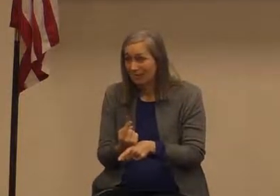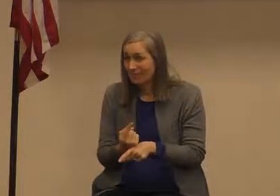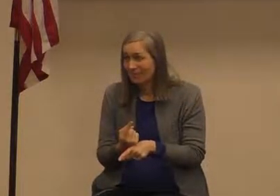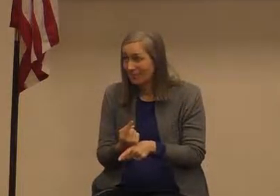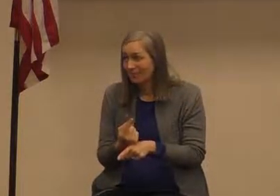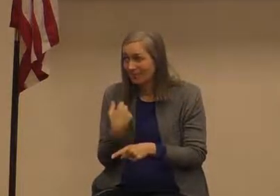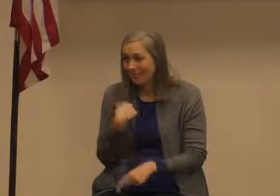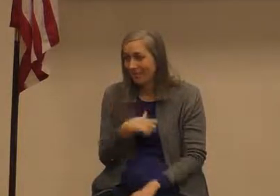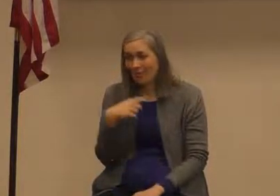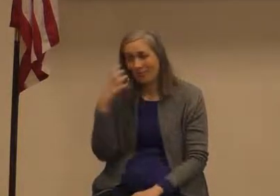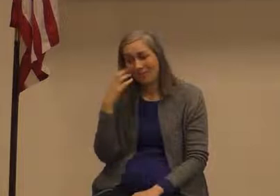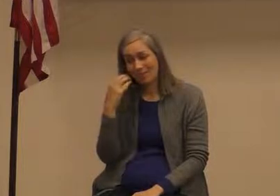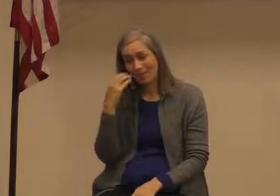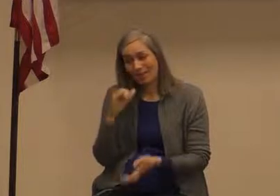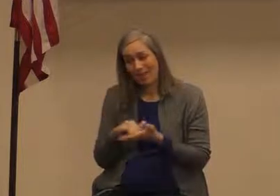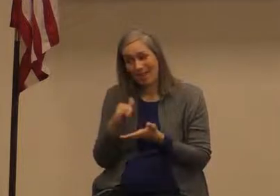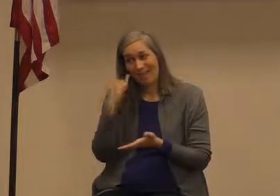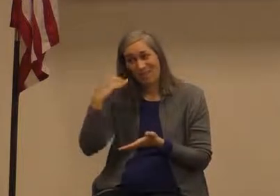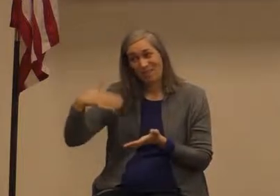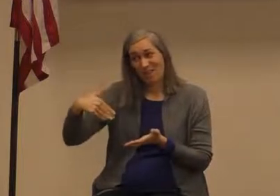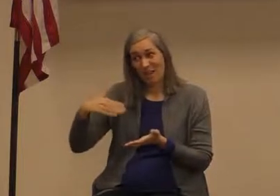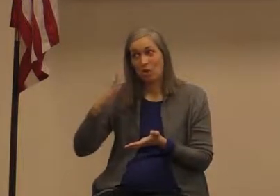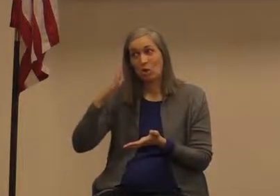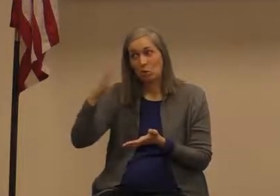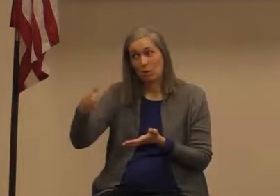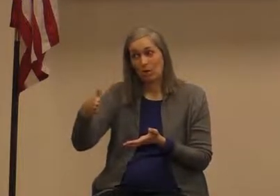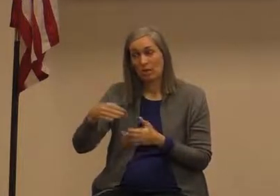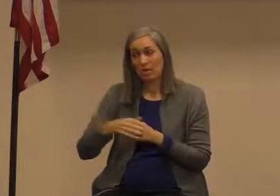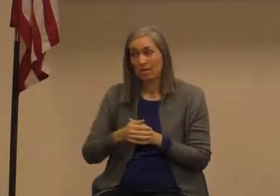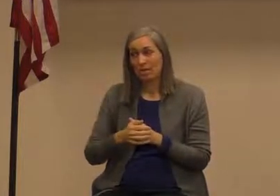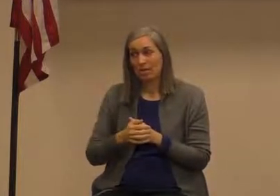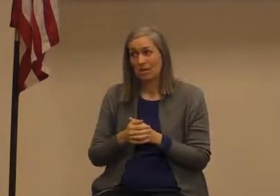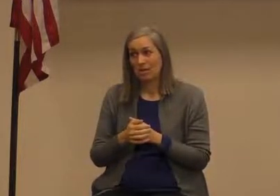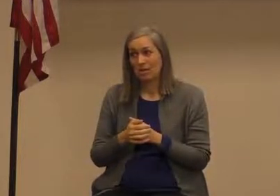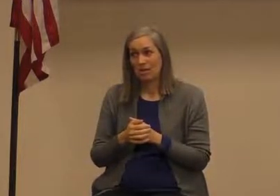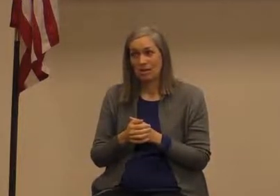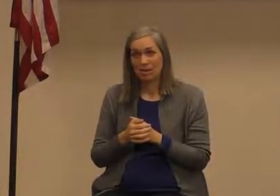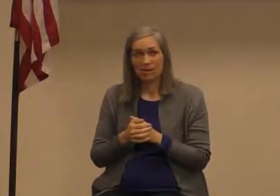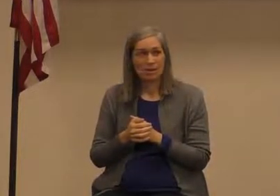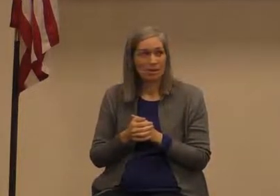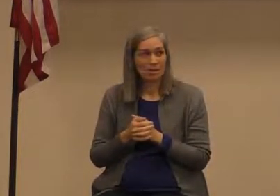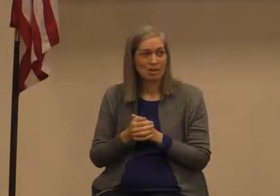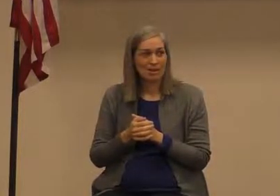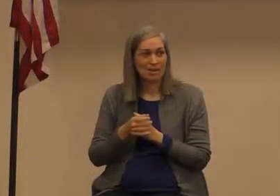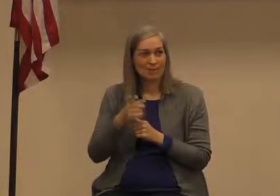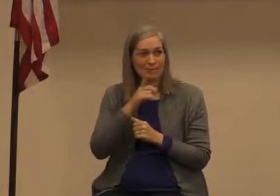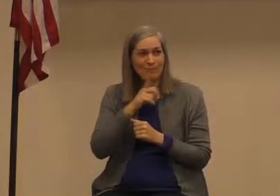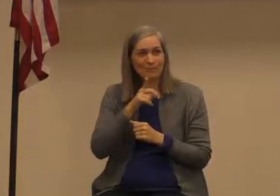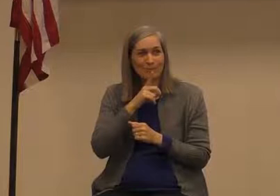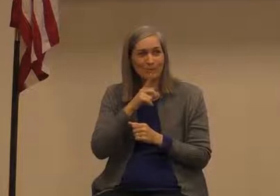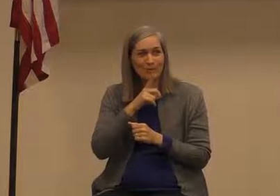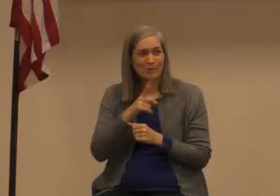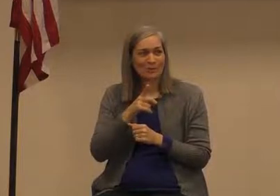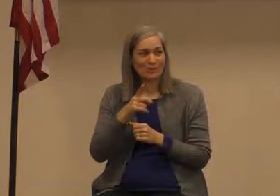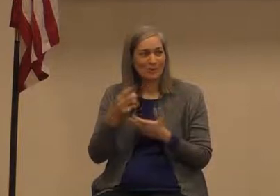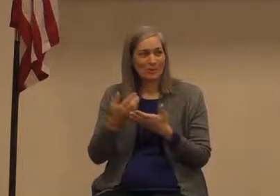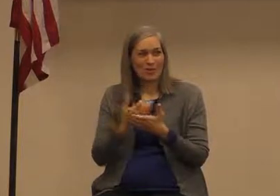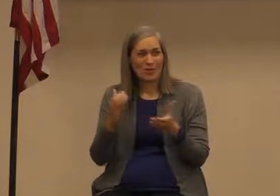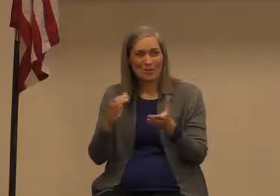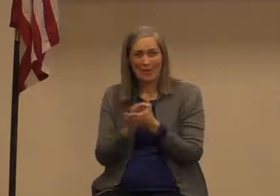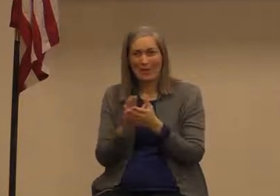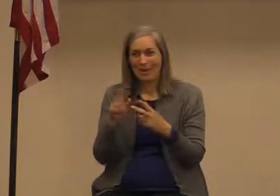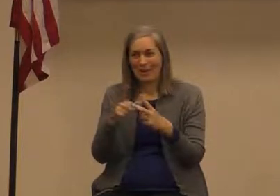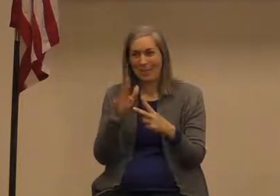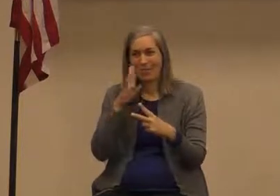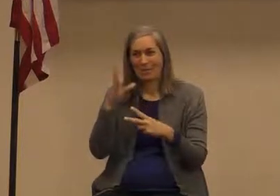experienced that if not yet you probably will Milo and Ruth are here this morning I'm sure they're gonna begin to experience a lot more of that in the days the days